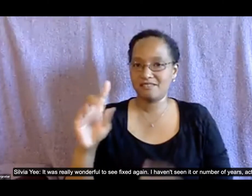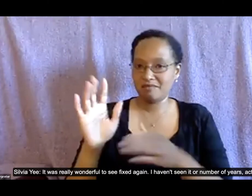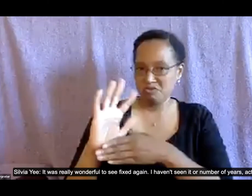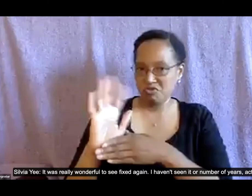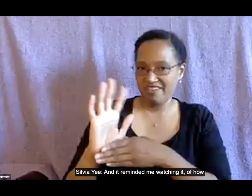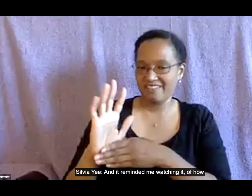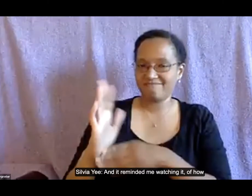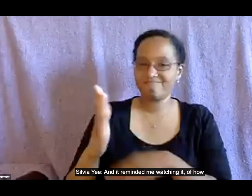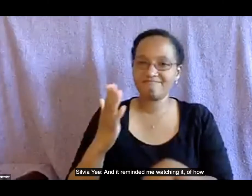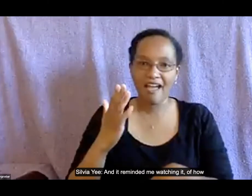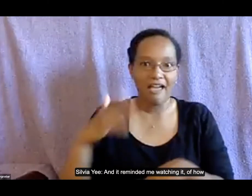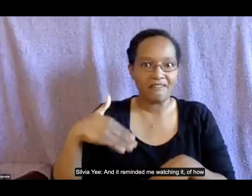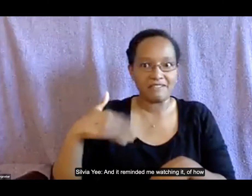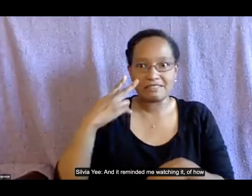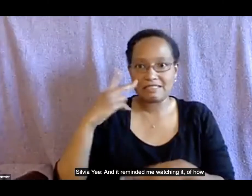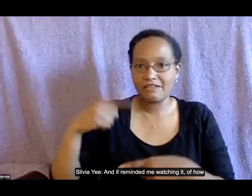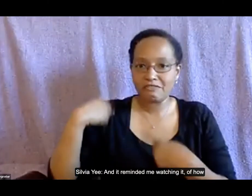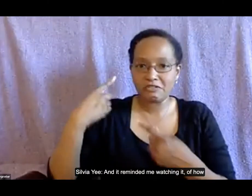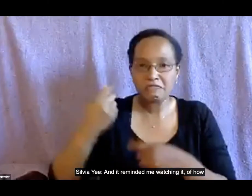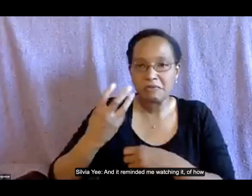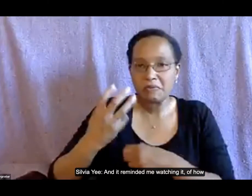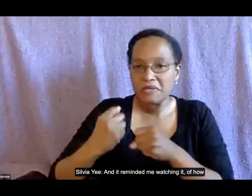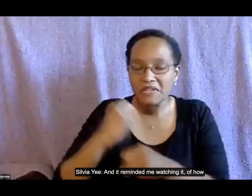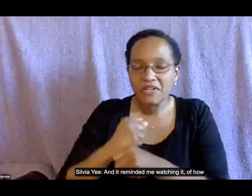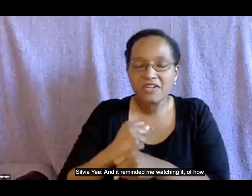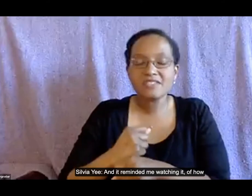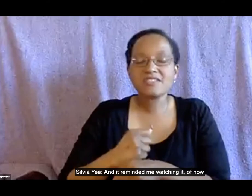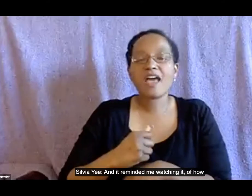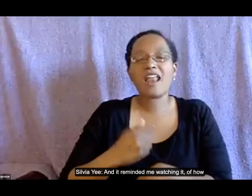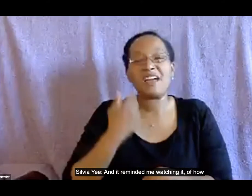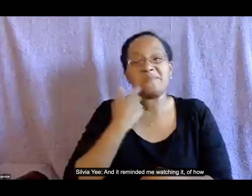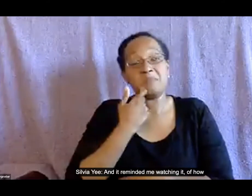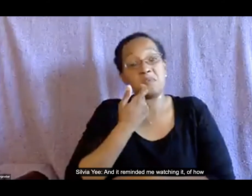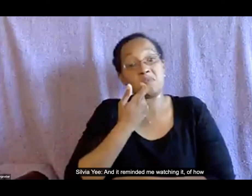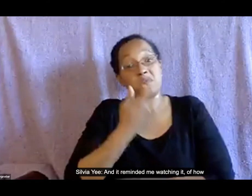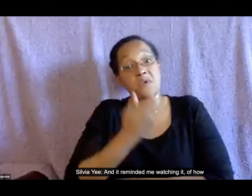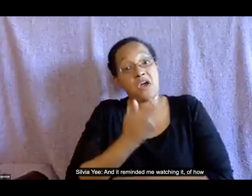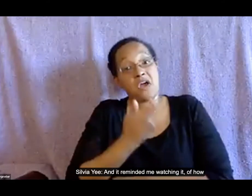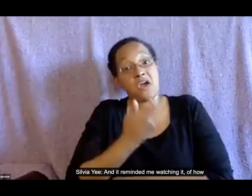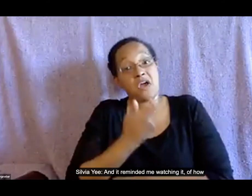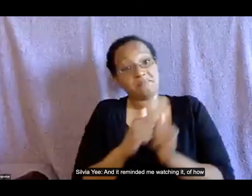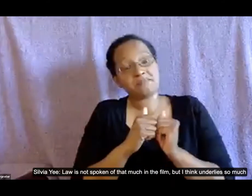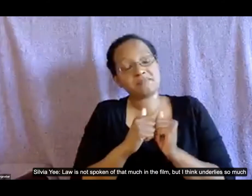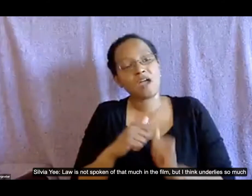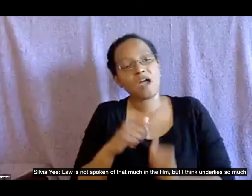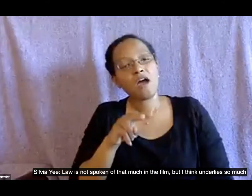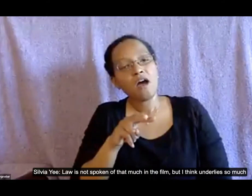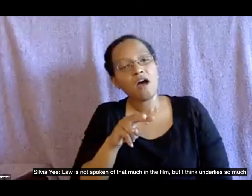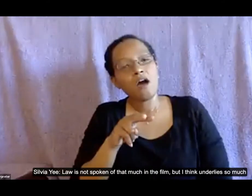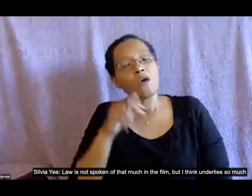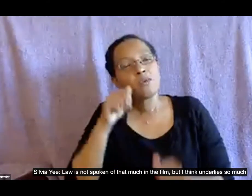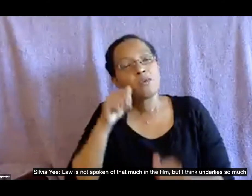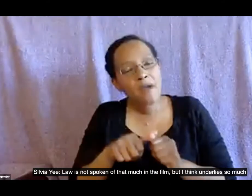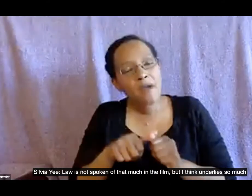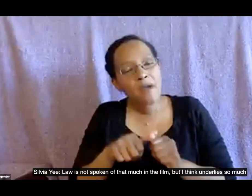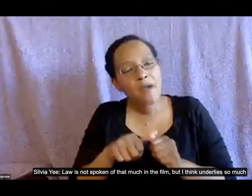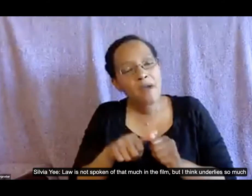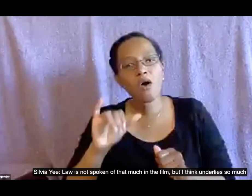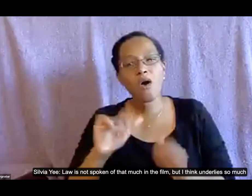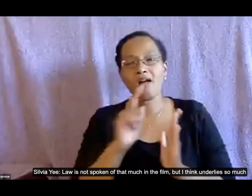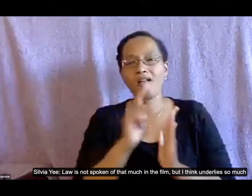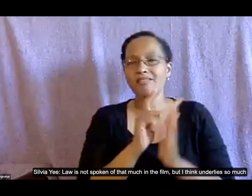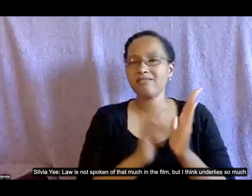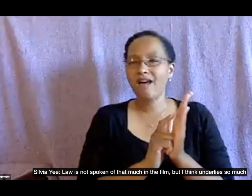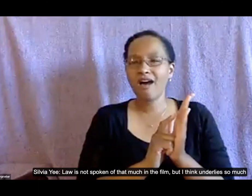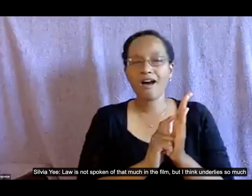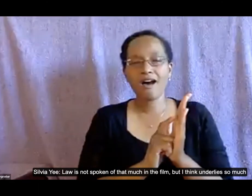and it reminded me watching it of how law is not spoken of that much in